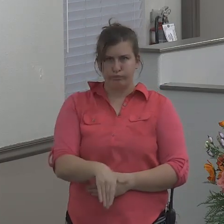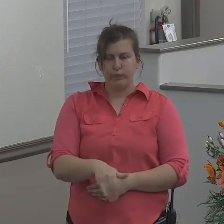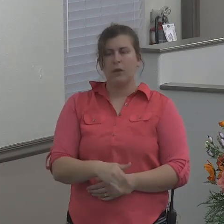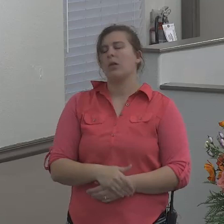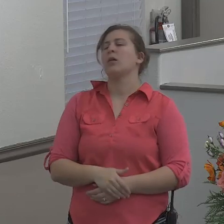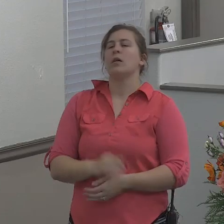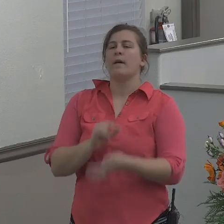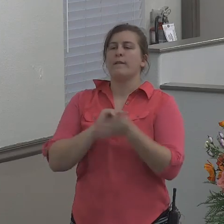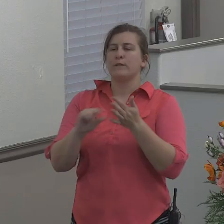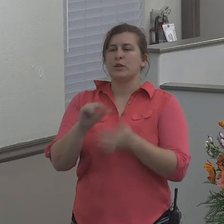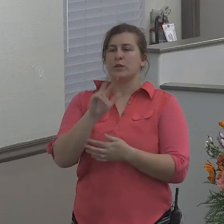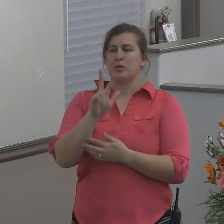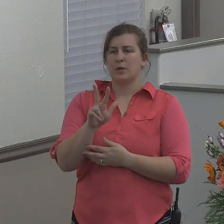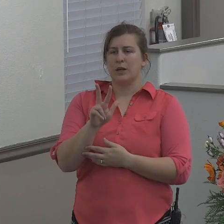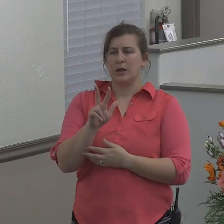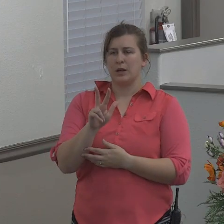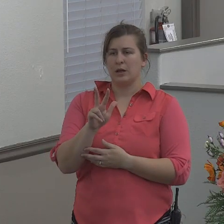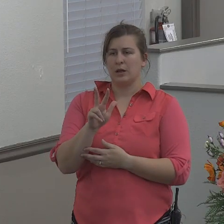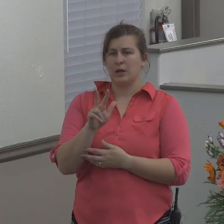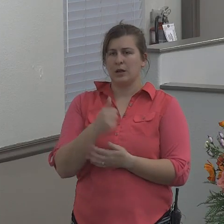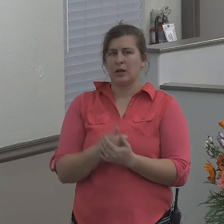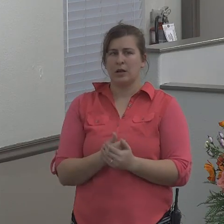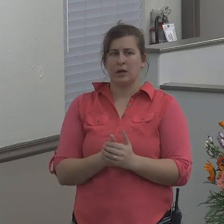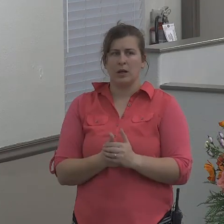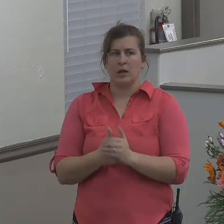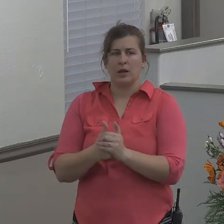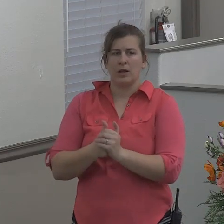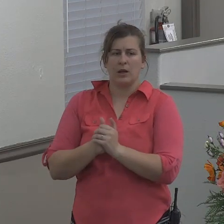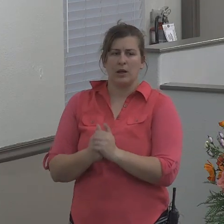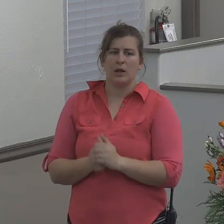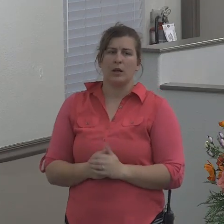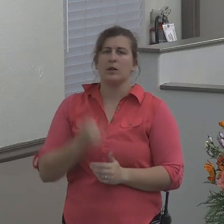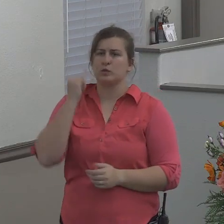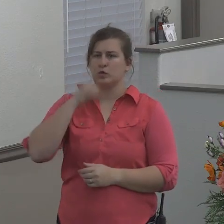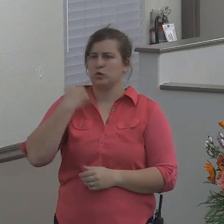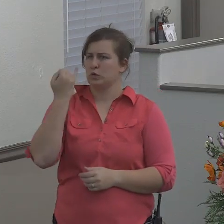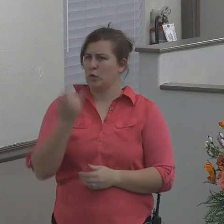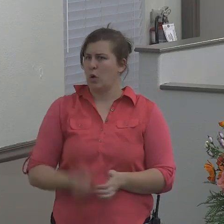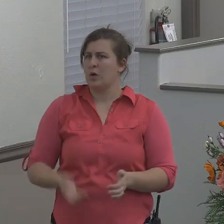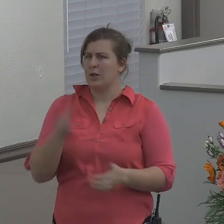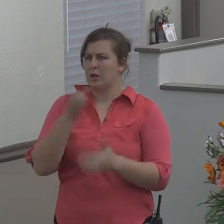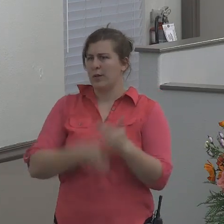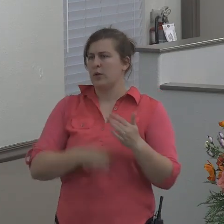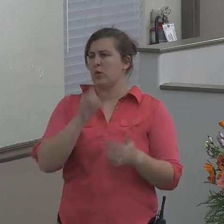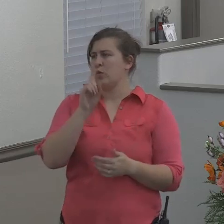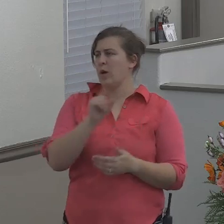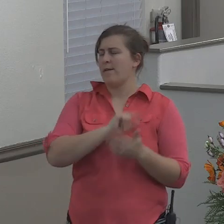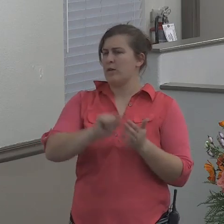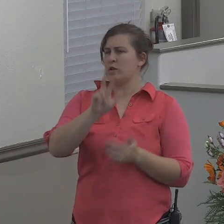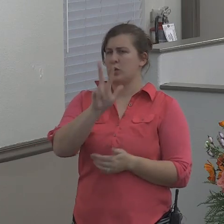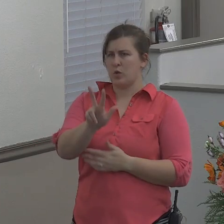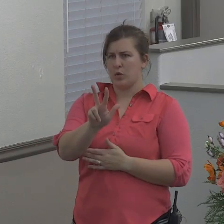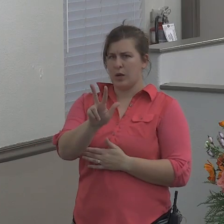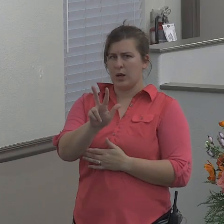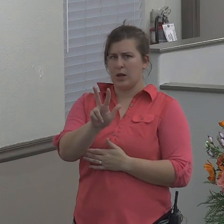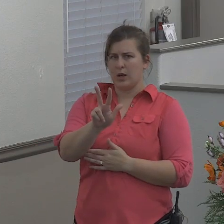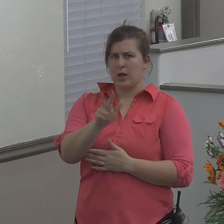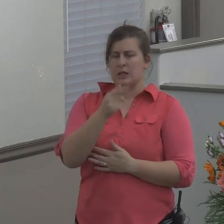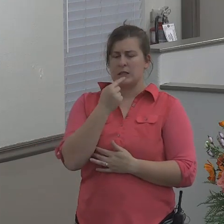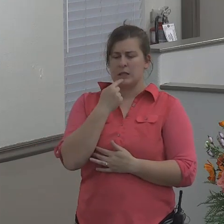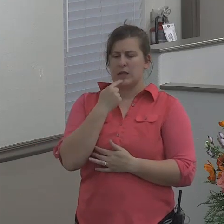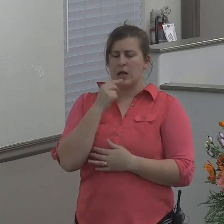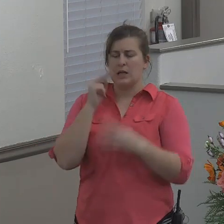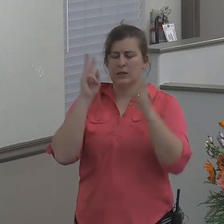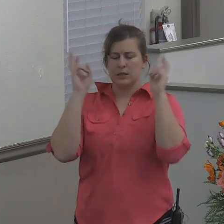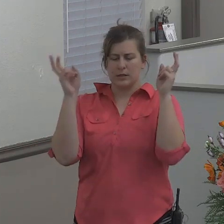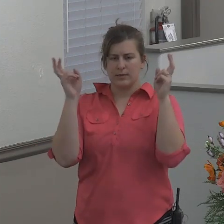over to the book of Jonah. We're going to be there the rest of the night. But in Jonah chapter one verse three, the